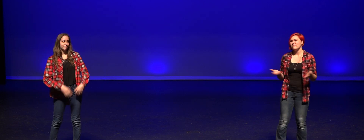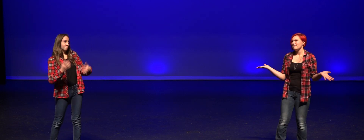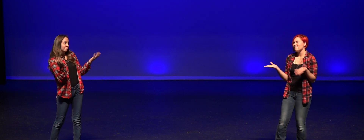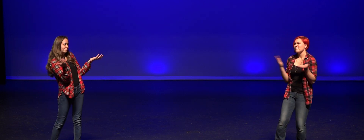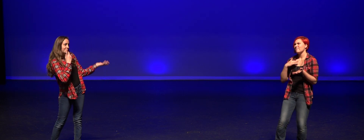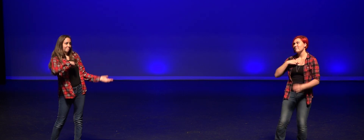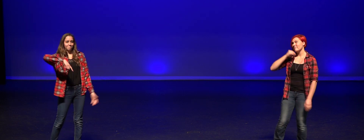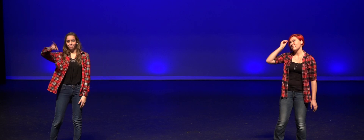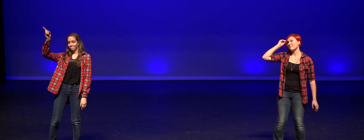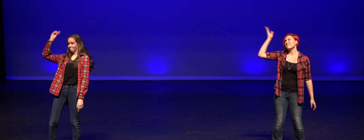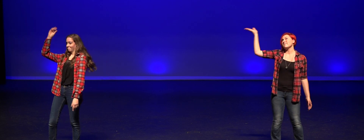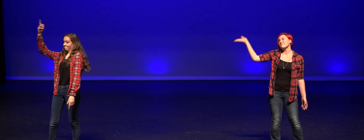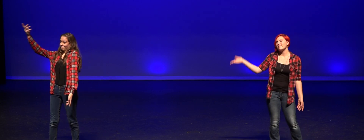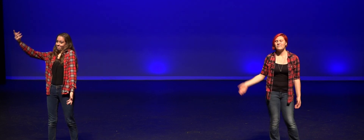But what do I know?